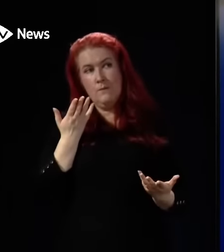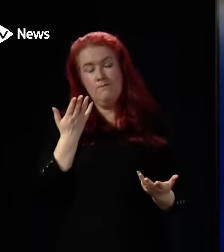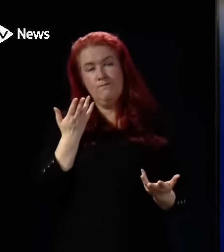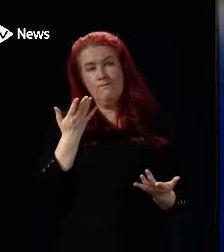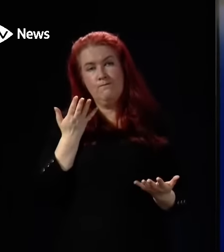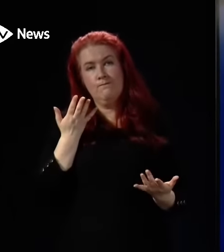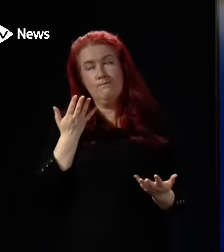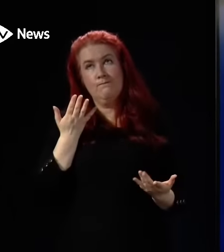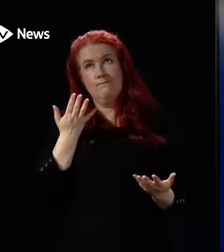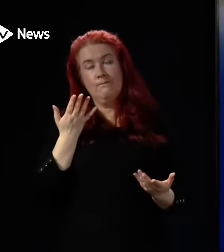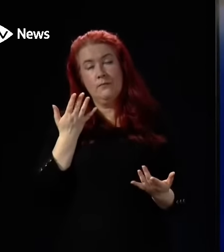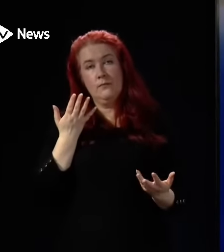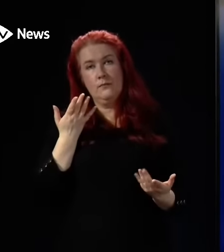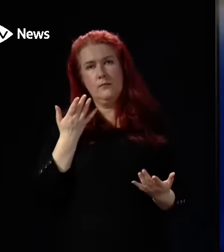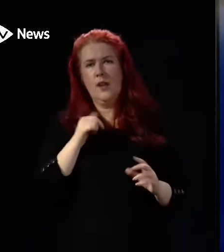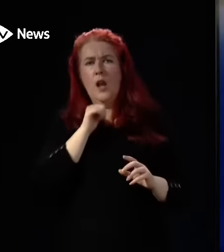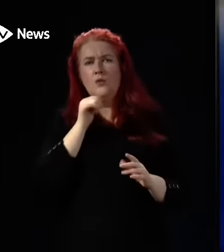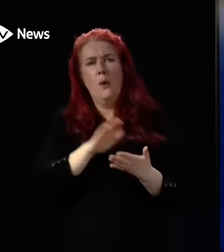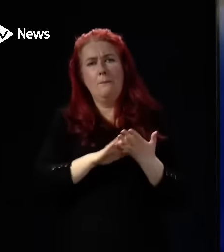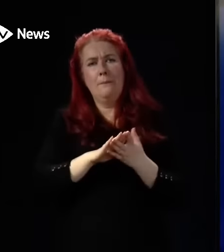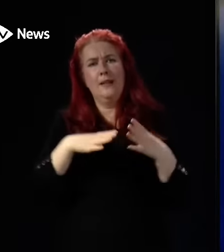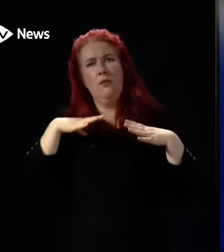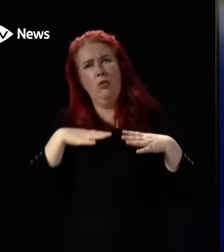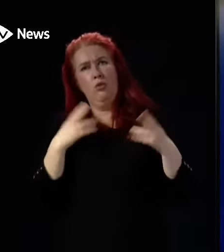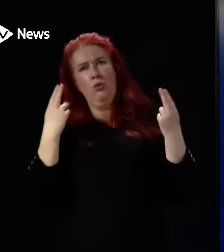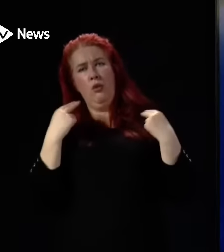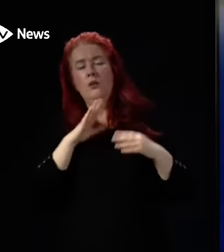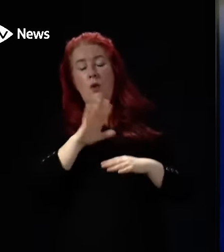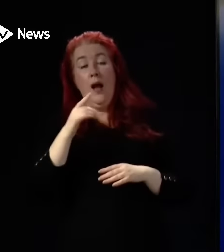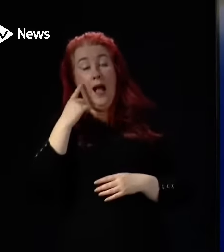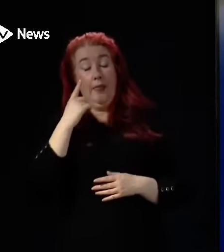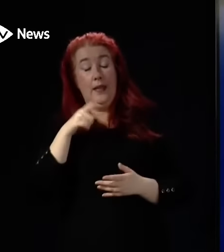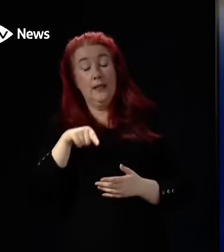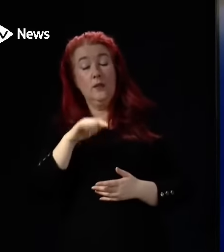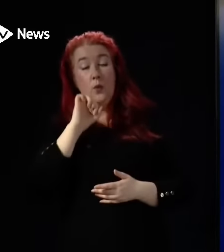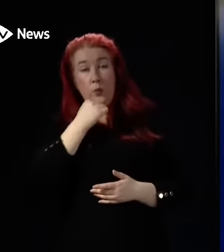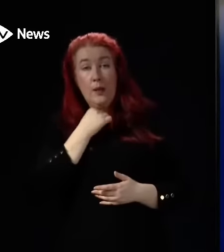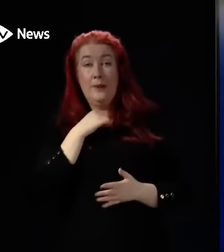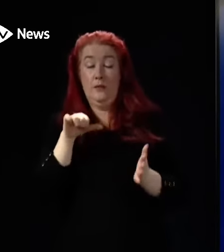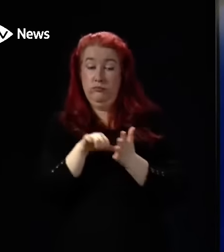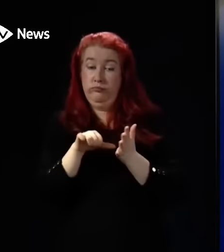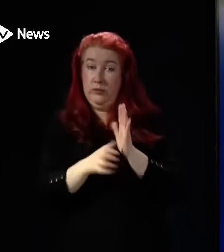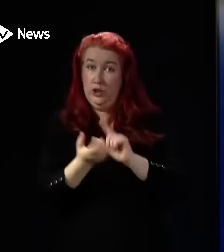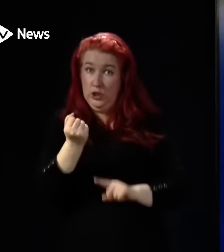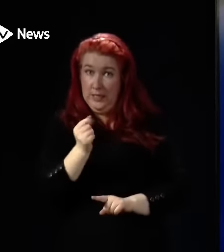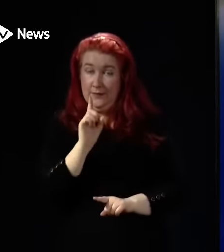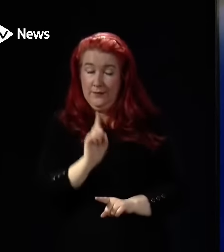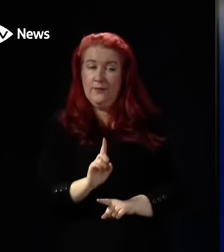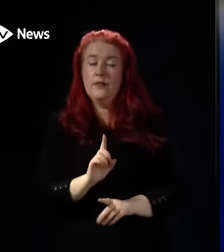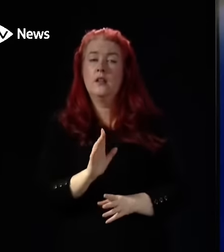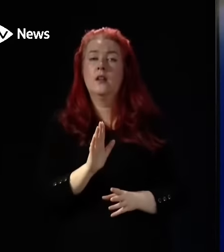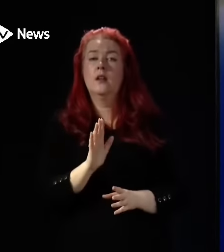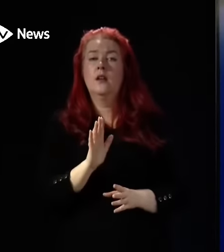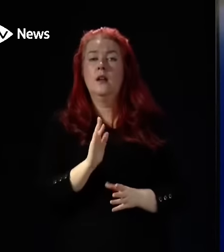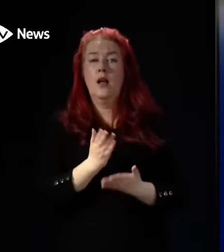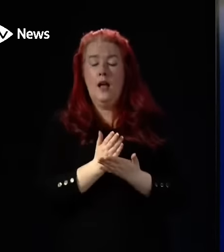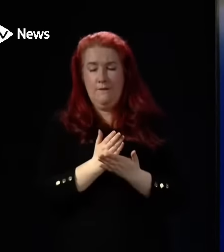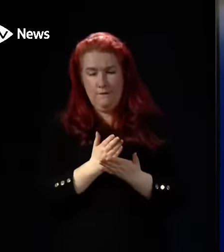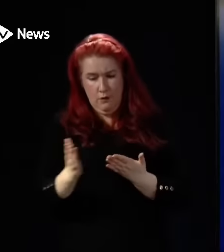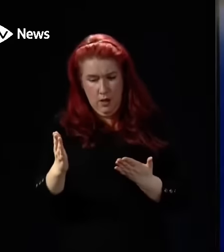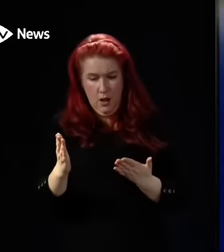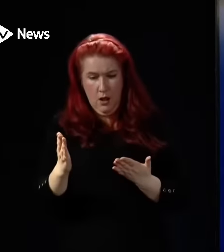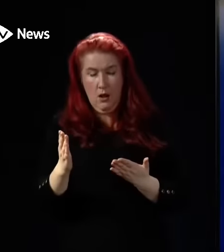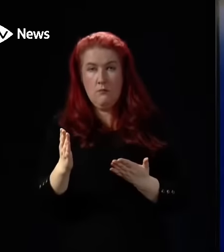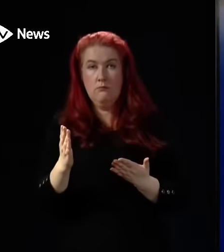being in any way complacent about this, I think this will be a very, very hard thing to achieve, but I am very, very clear